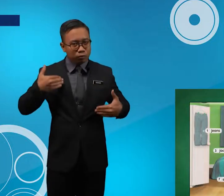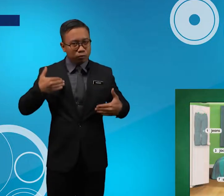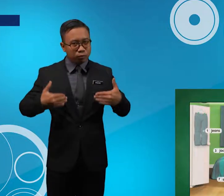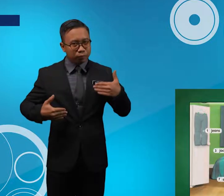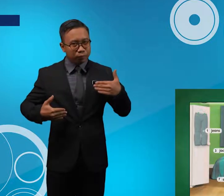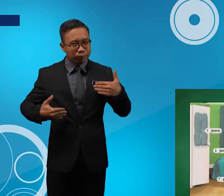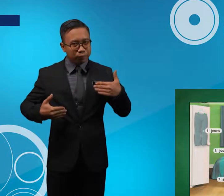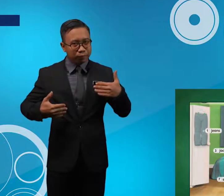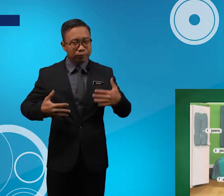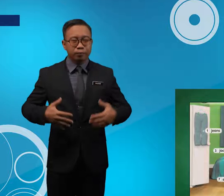hat,